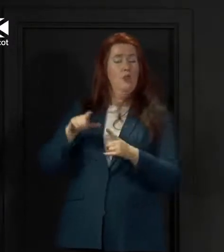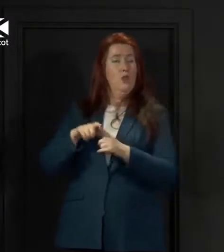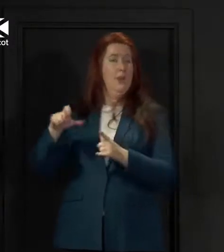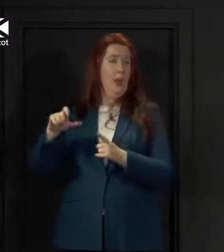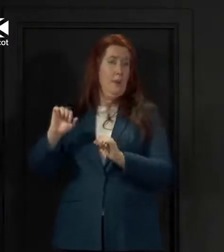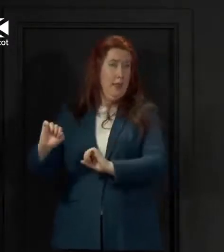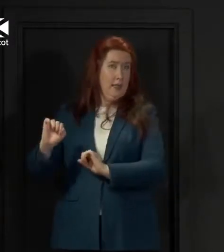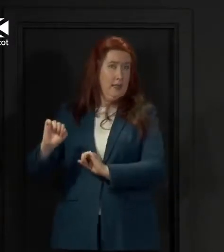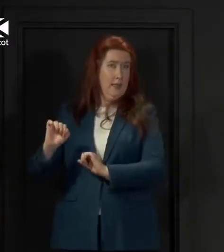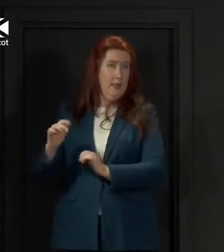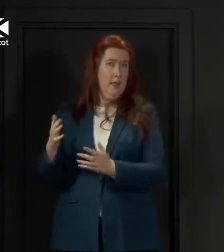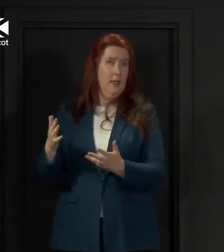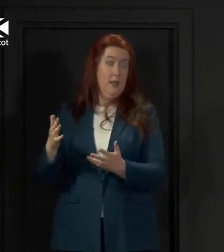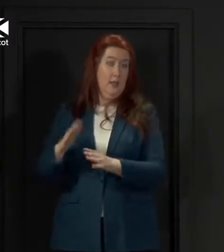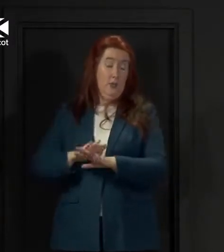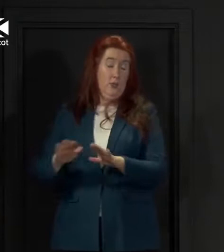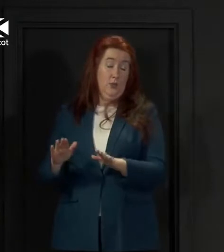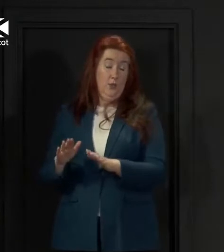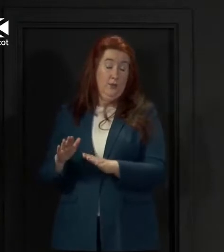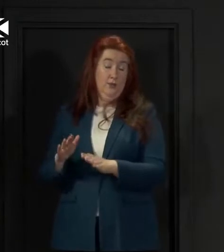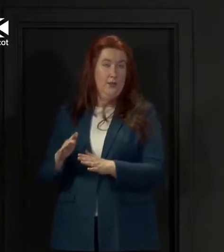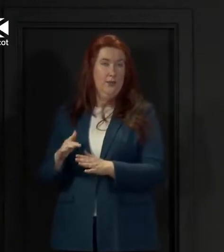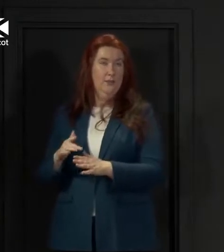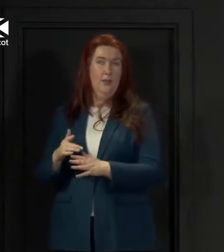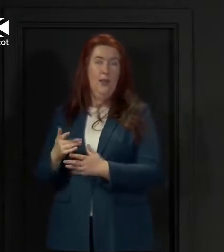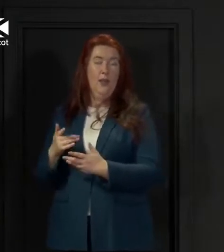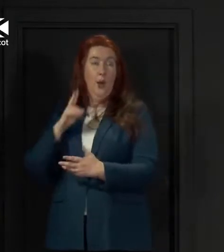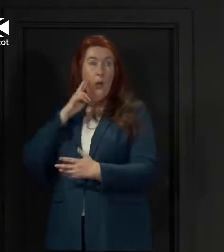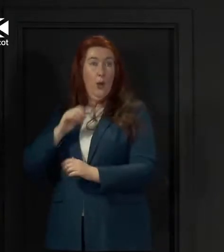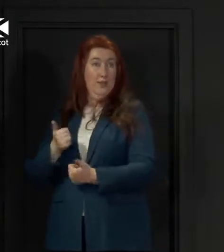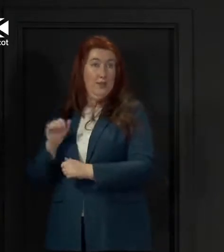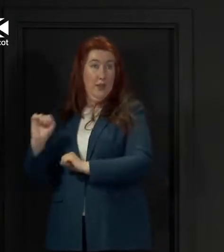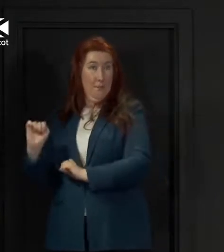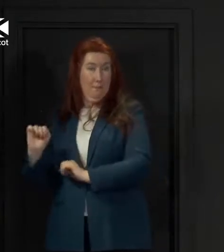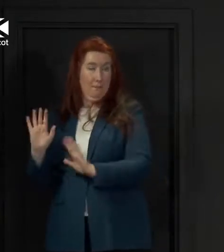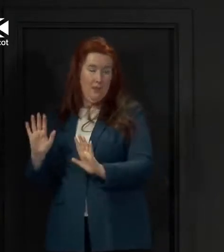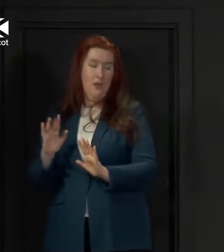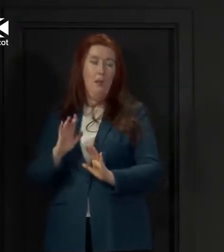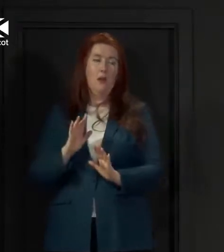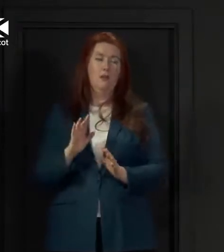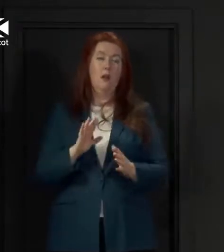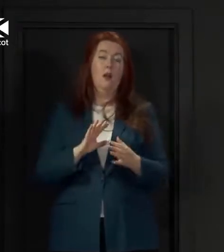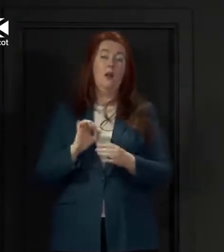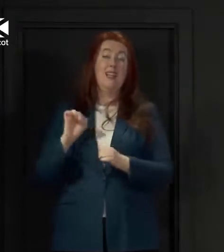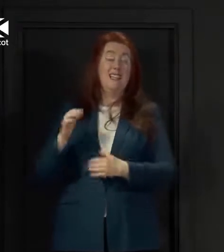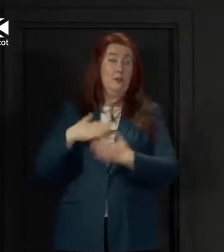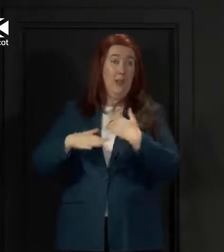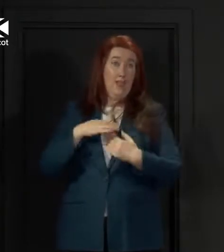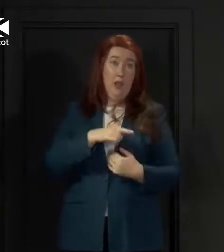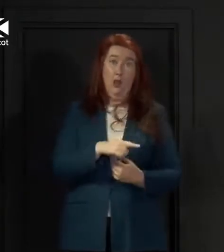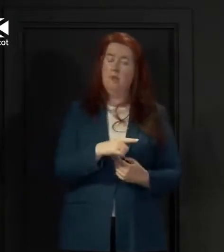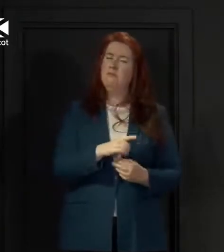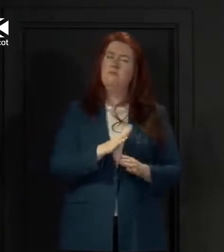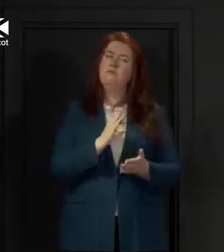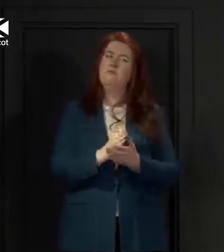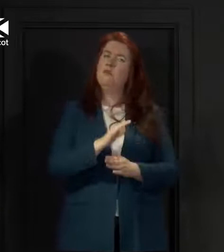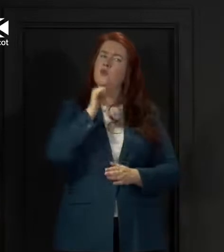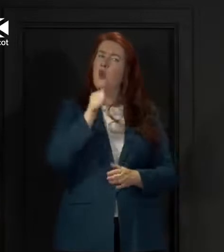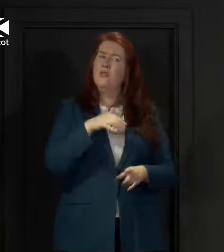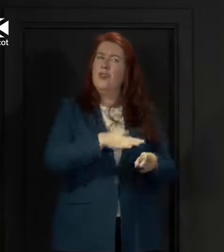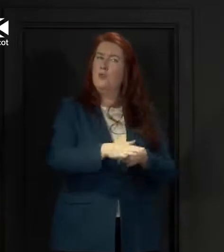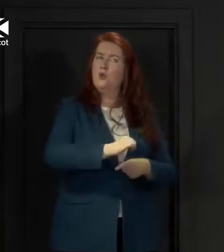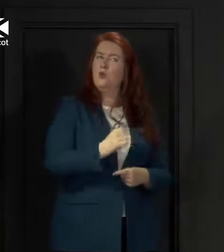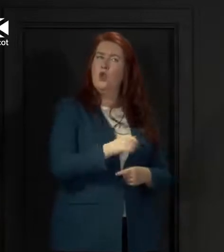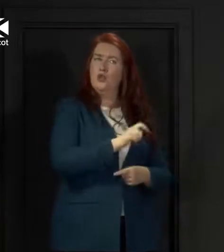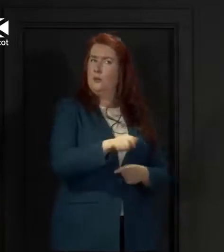not favourable to him notwithstanding that that has not influenced their actions